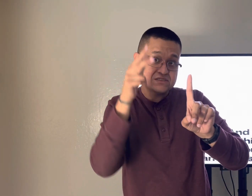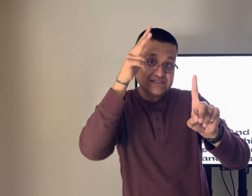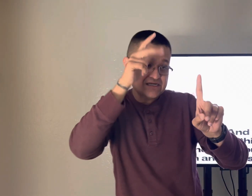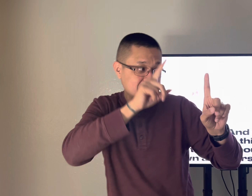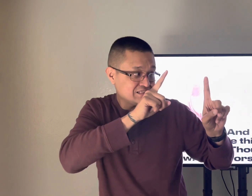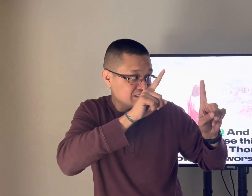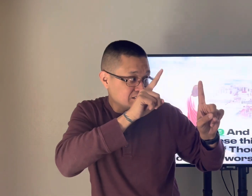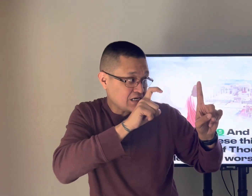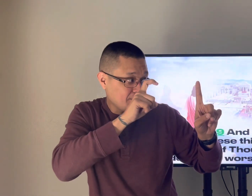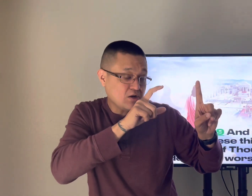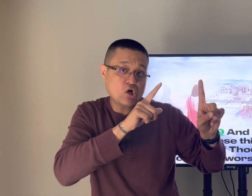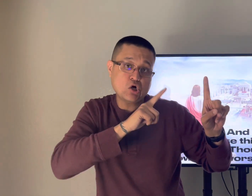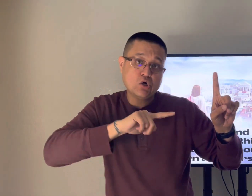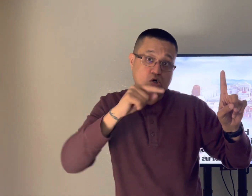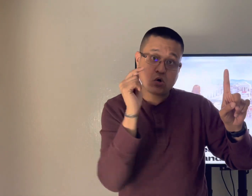he is the only lord